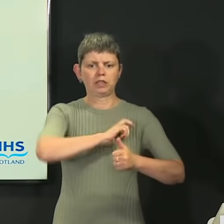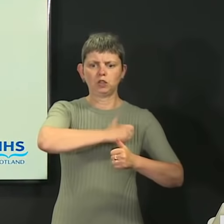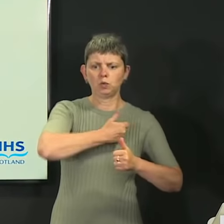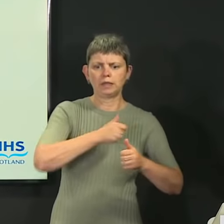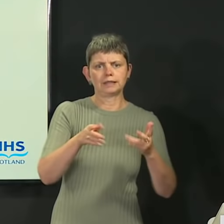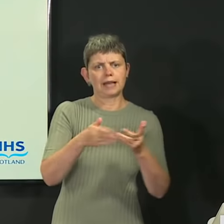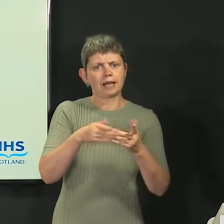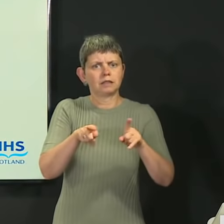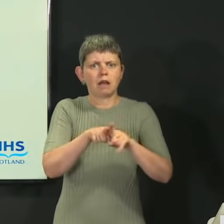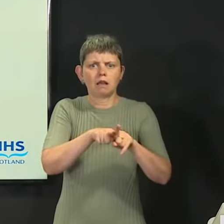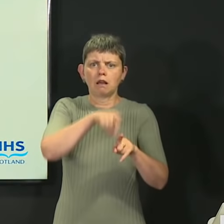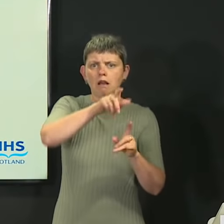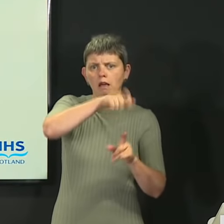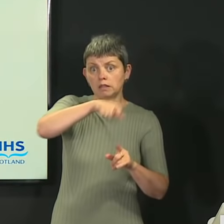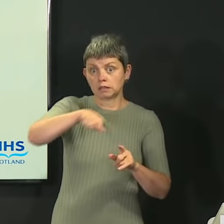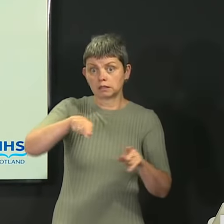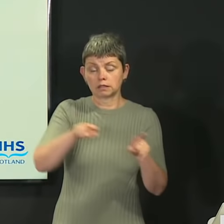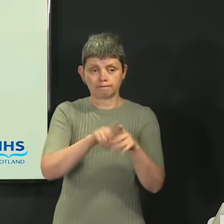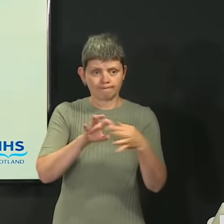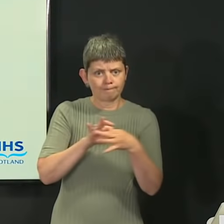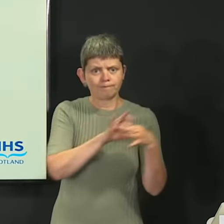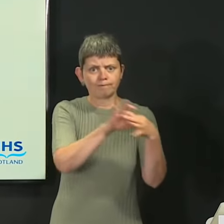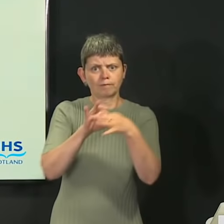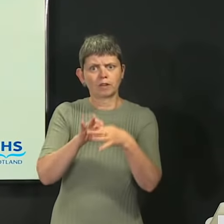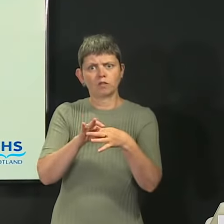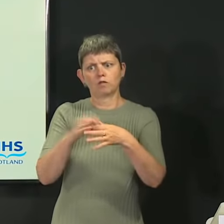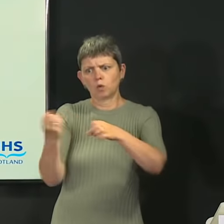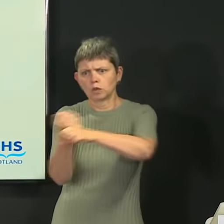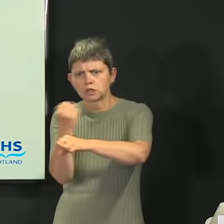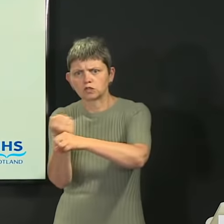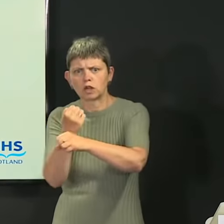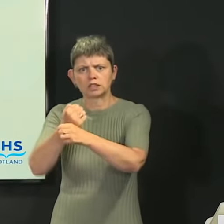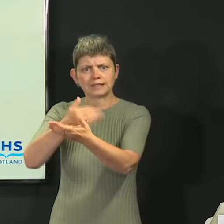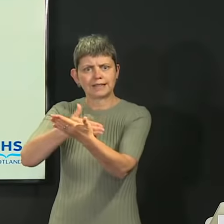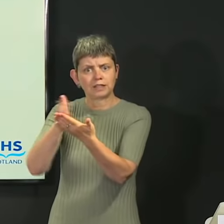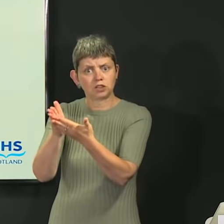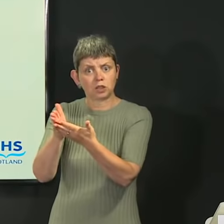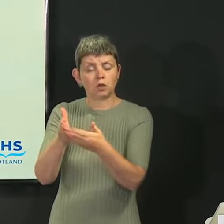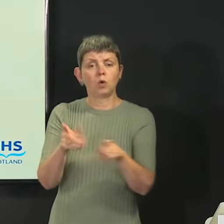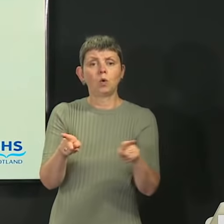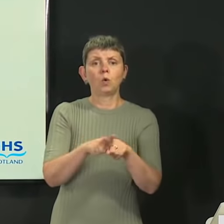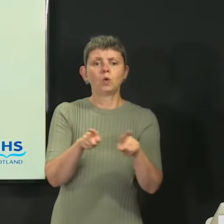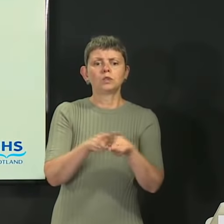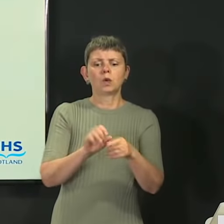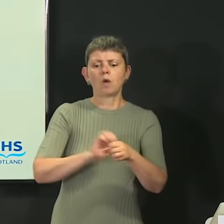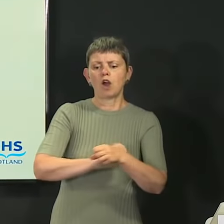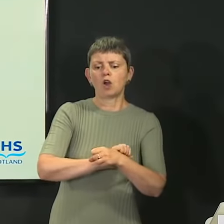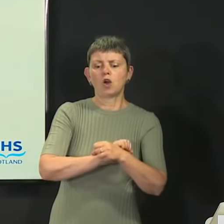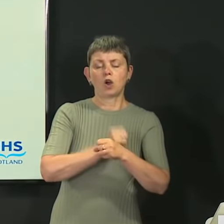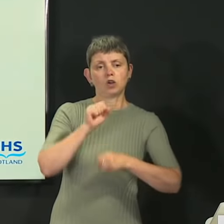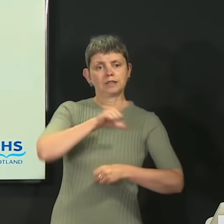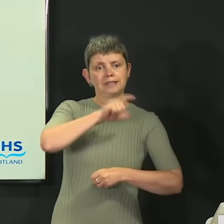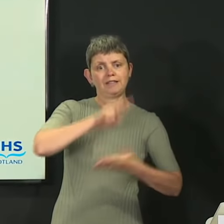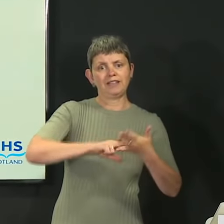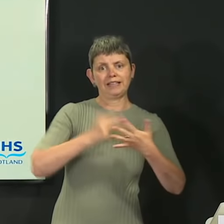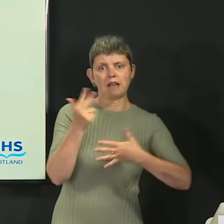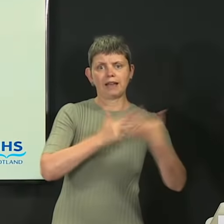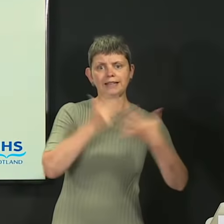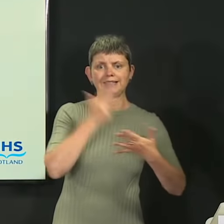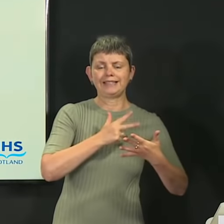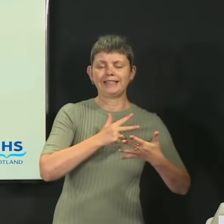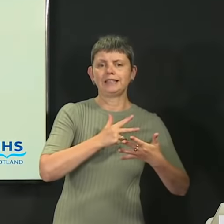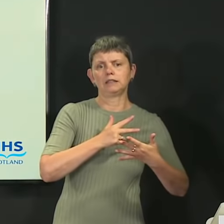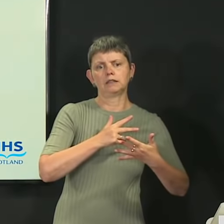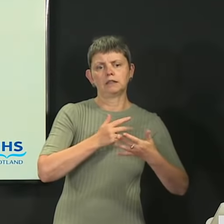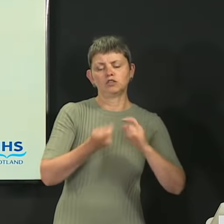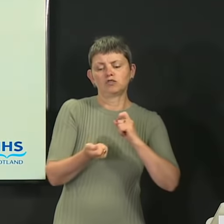construction sector. We will support skilled jobs through development of a COVID-19 transition training fund, a flexible